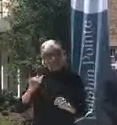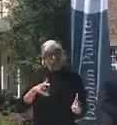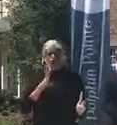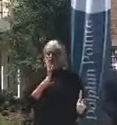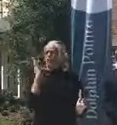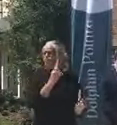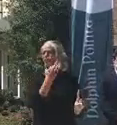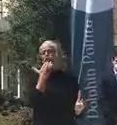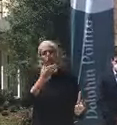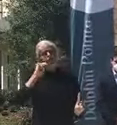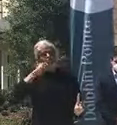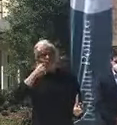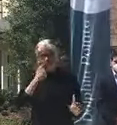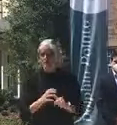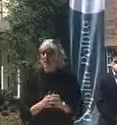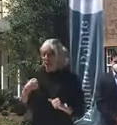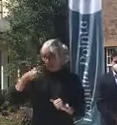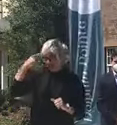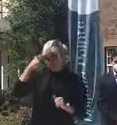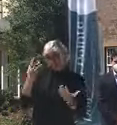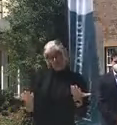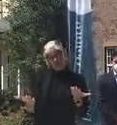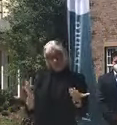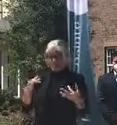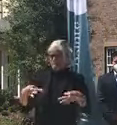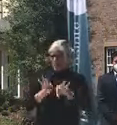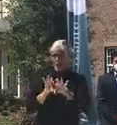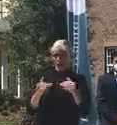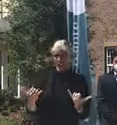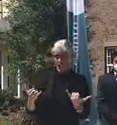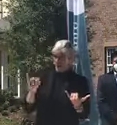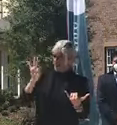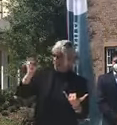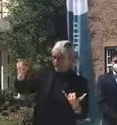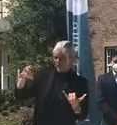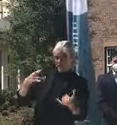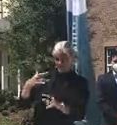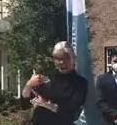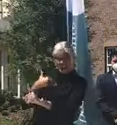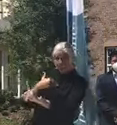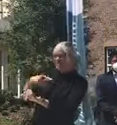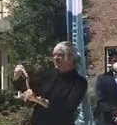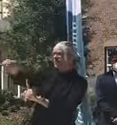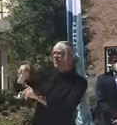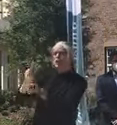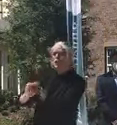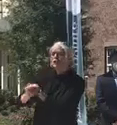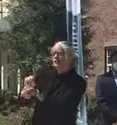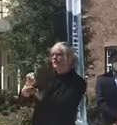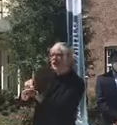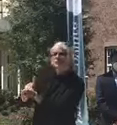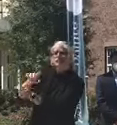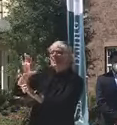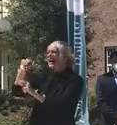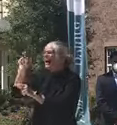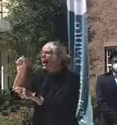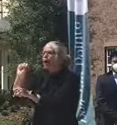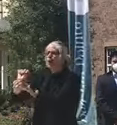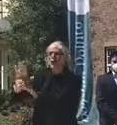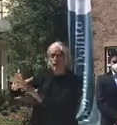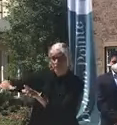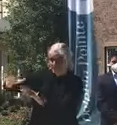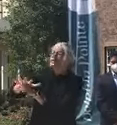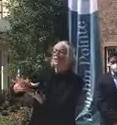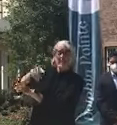goes. So I think that that'll be very important. If you have health care workers who have the antibodies, then that confers,